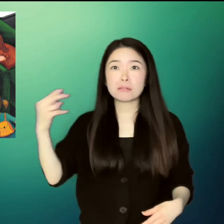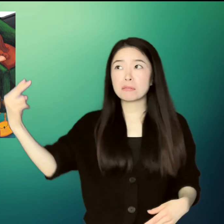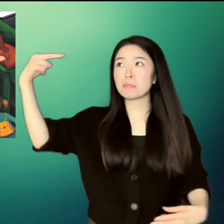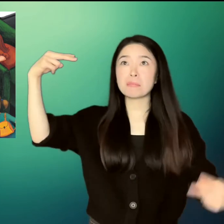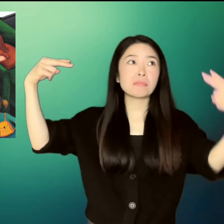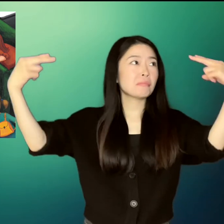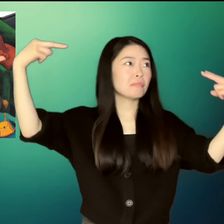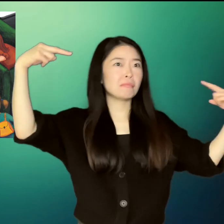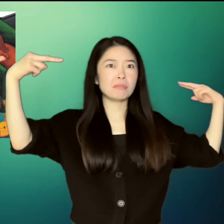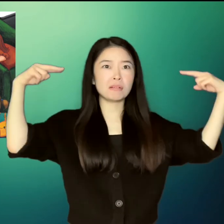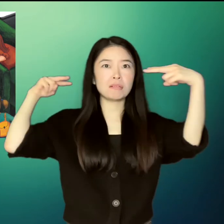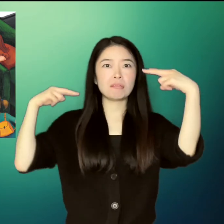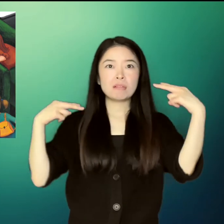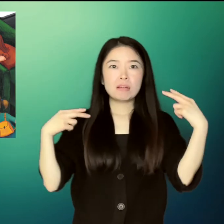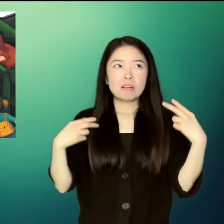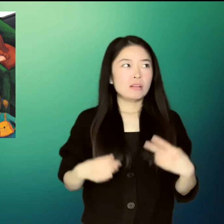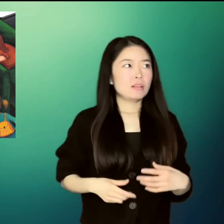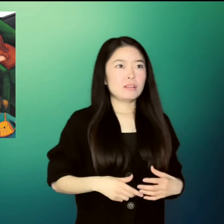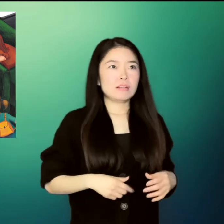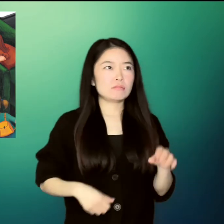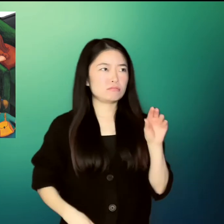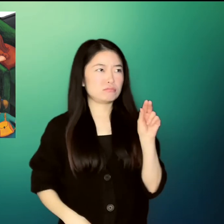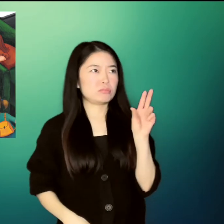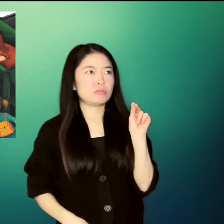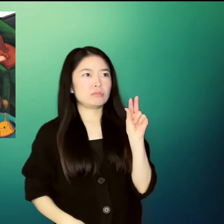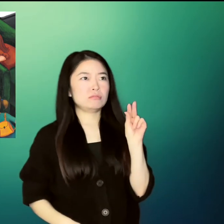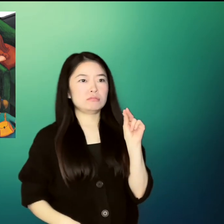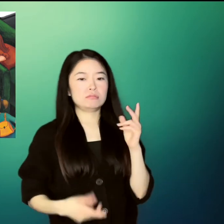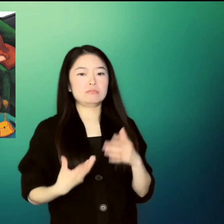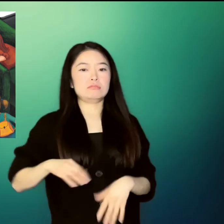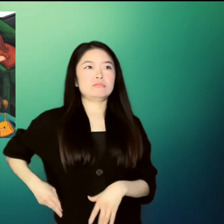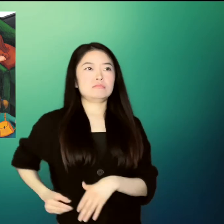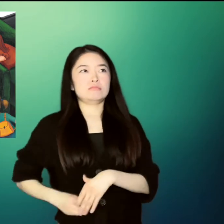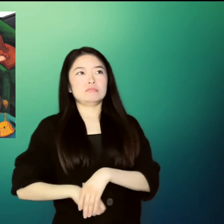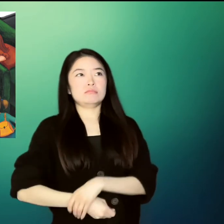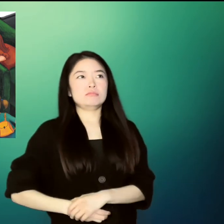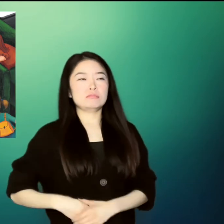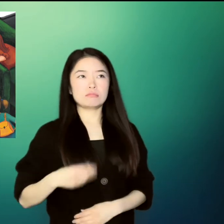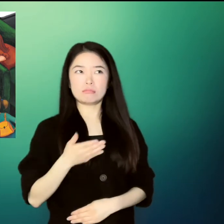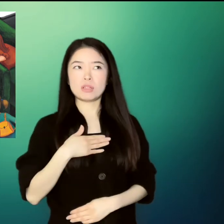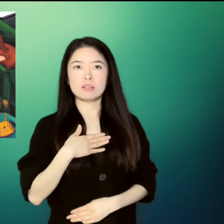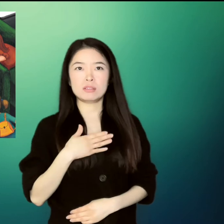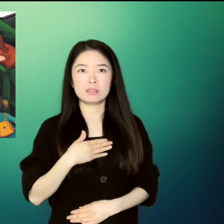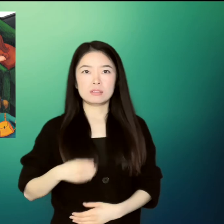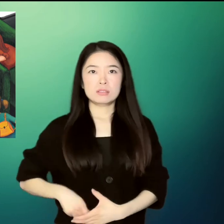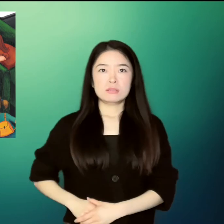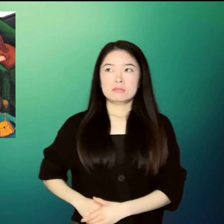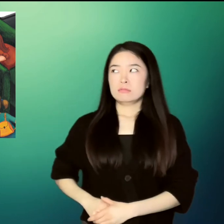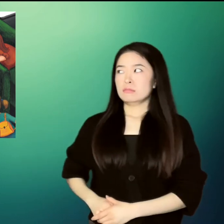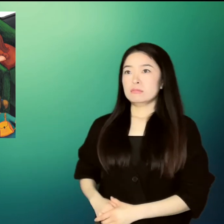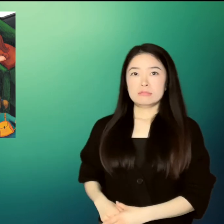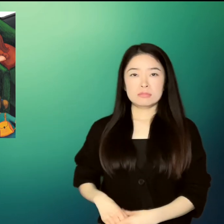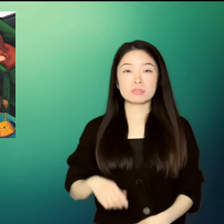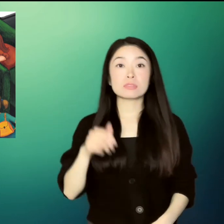as more kids leaned over. No, it's mine. No, He answered, quickly pouring the pouch back in her pocket.